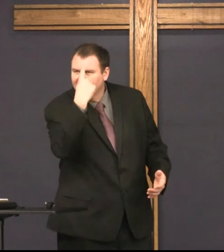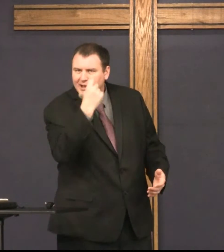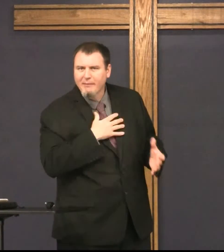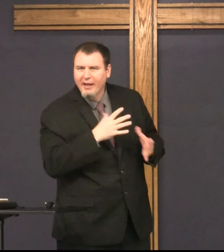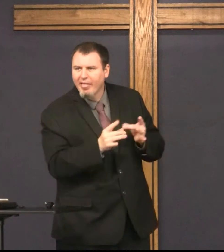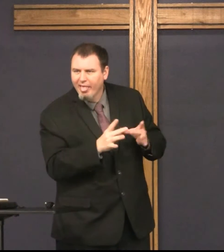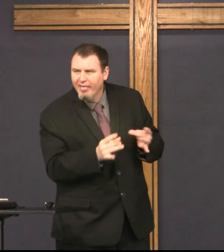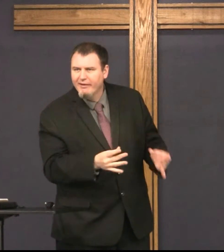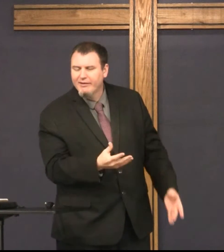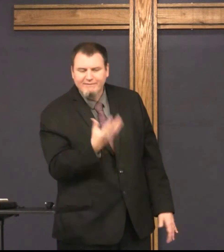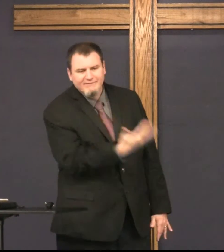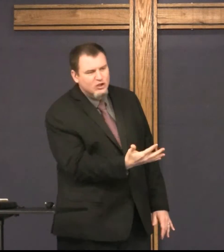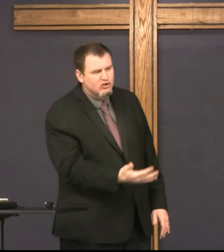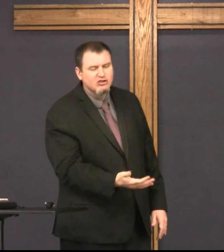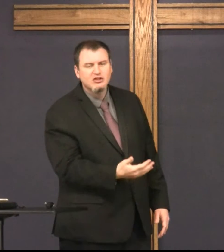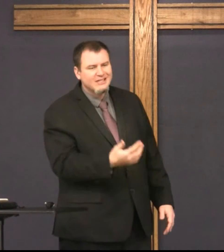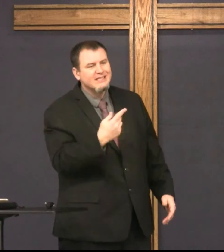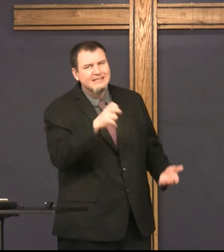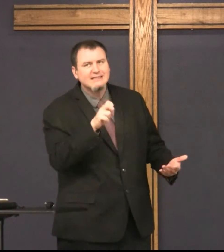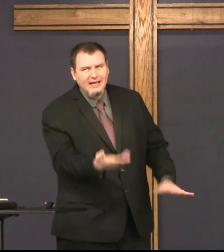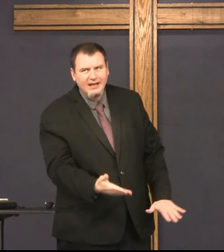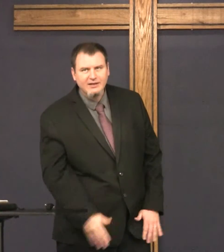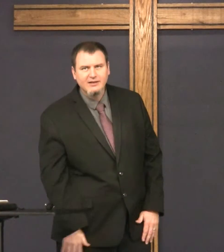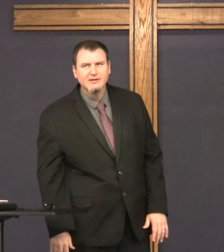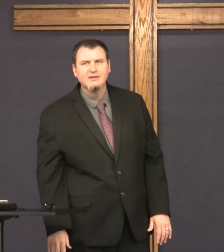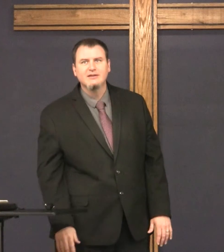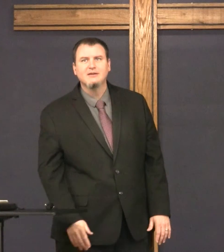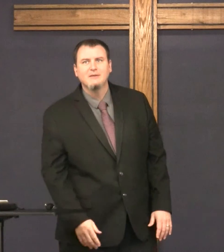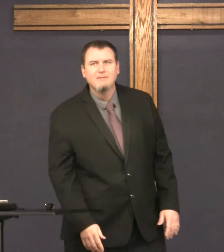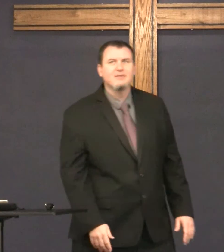out. He didn't understand what he was saying. He said, Lazarus is dead.